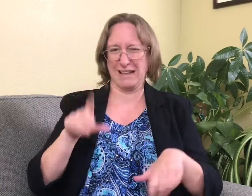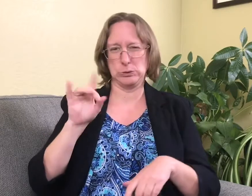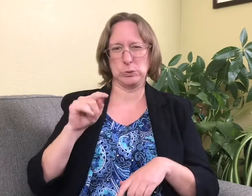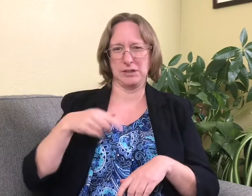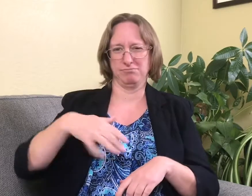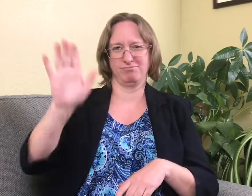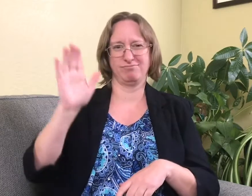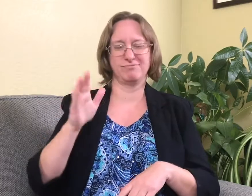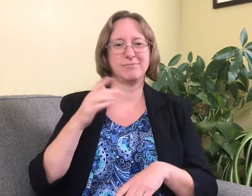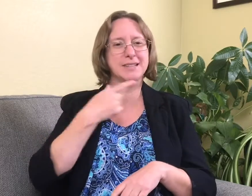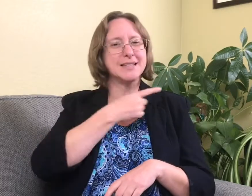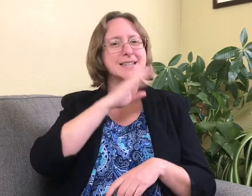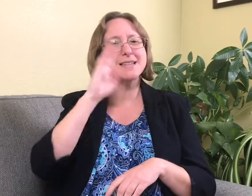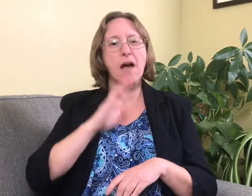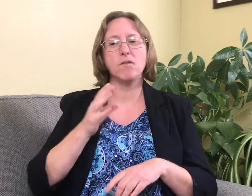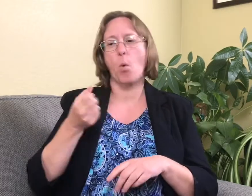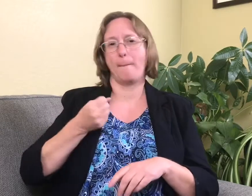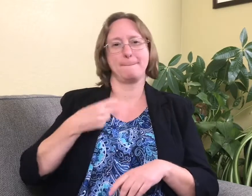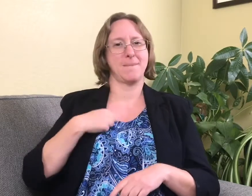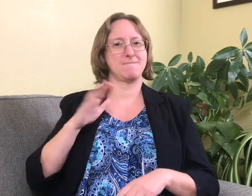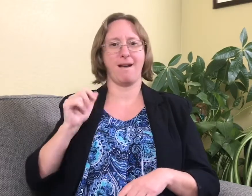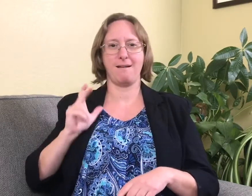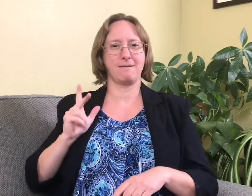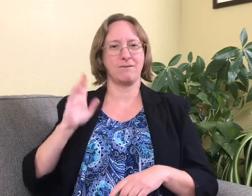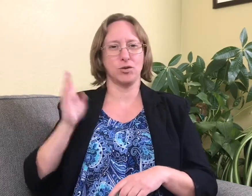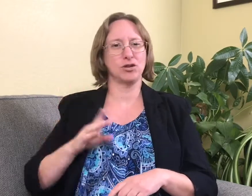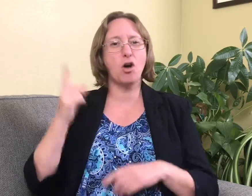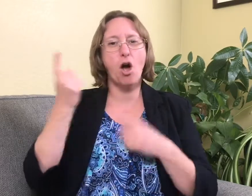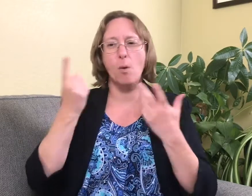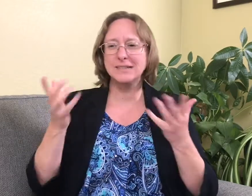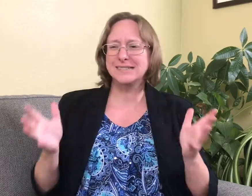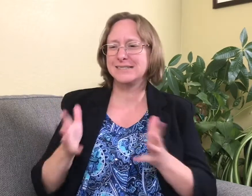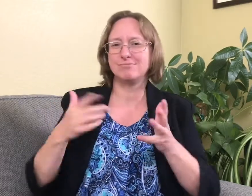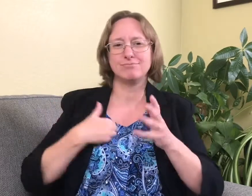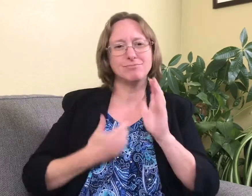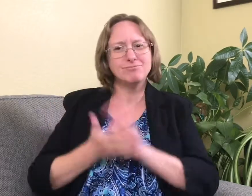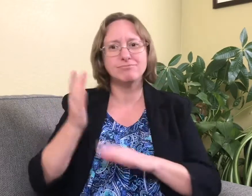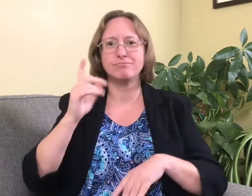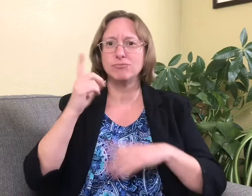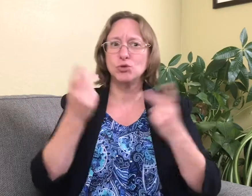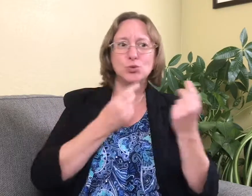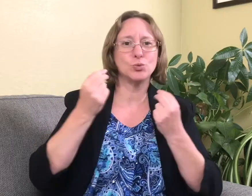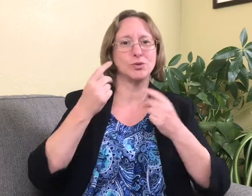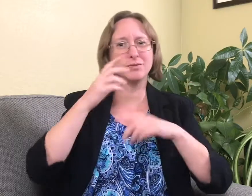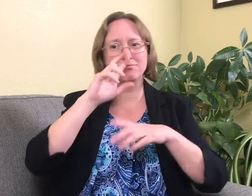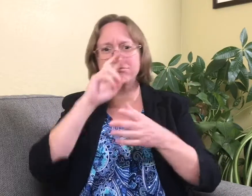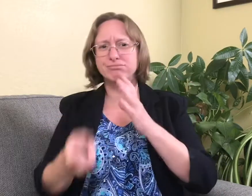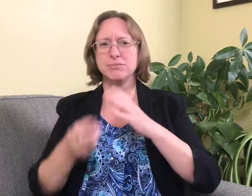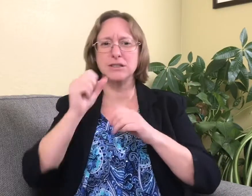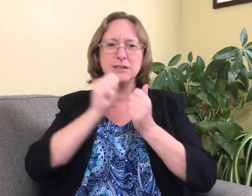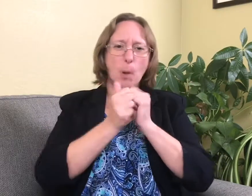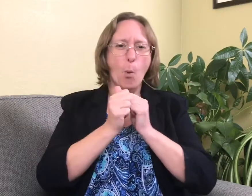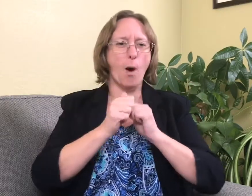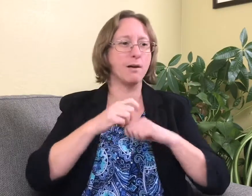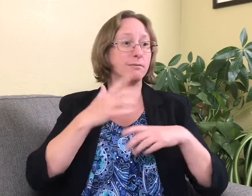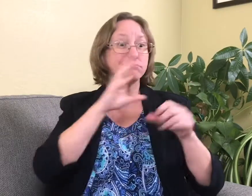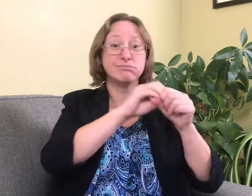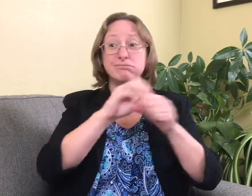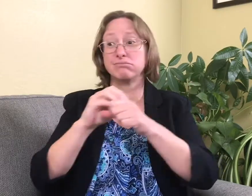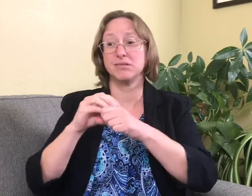on and do whatever I wanted to do. He never held me back. He always encouraged me to get out there, to be a